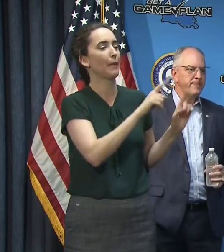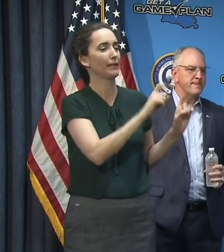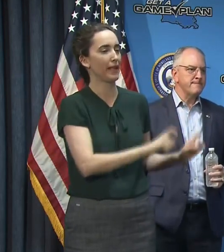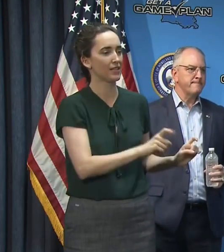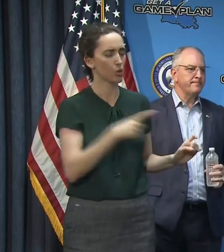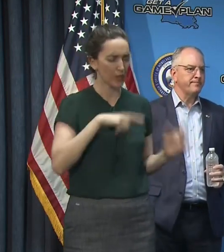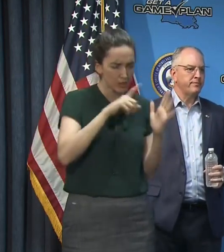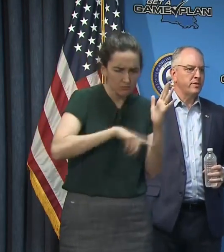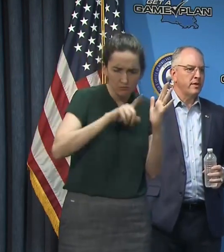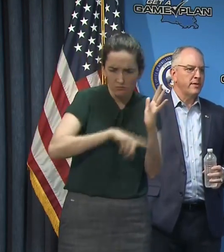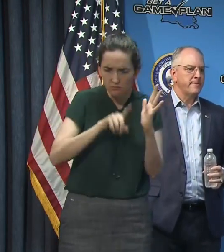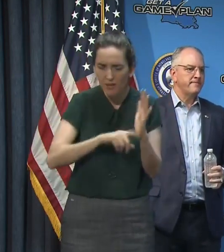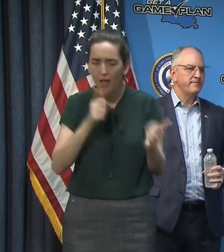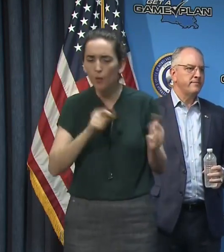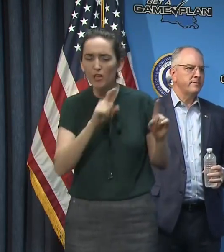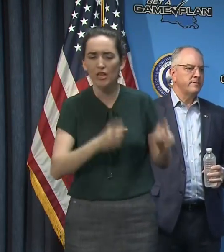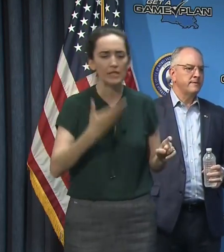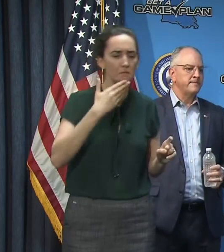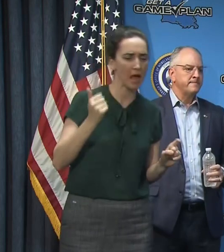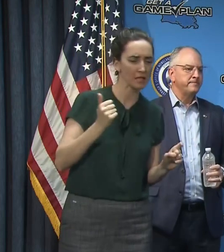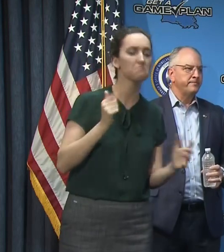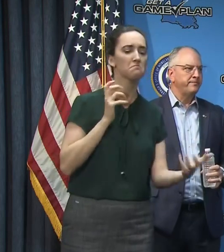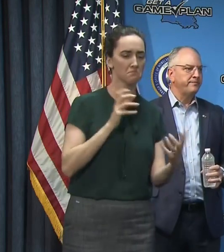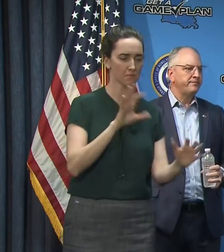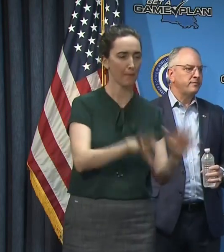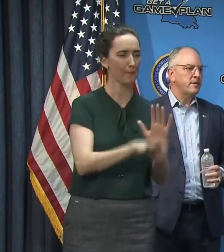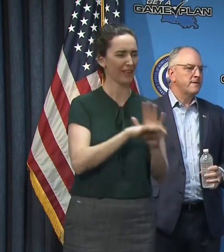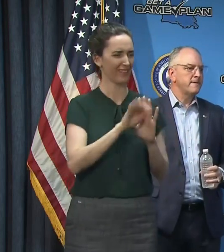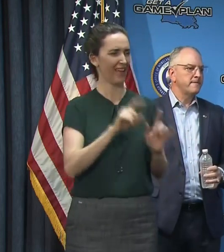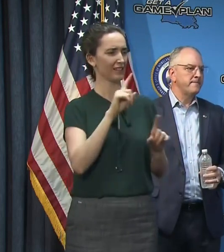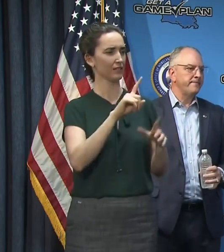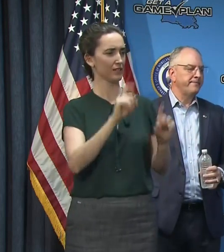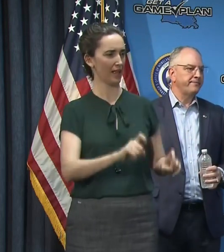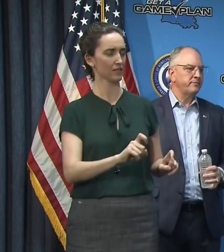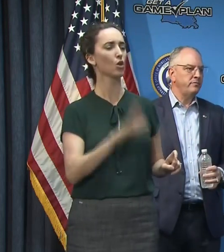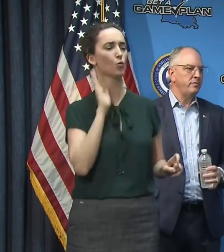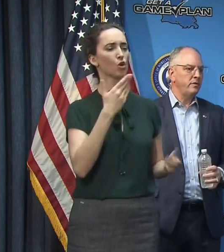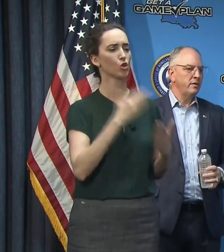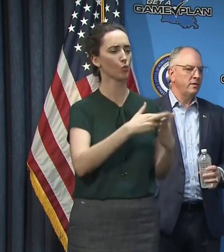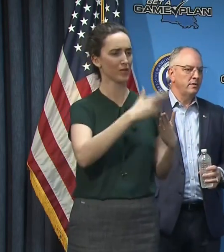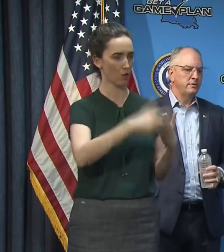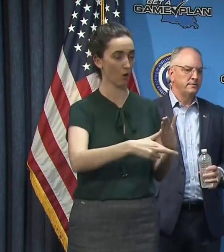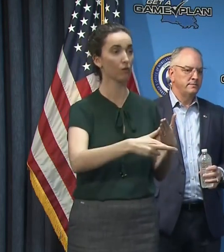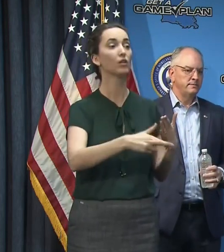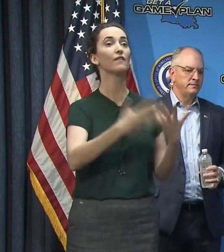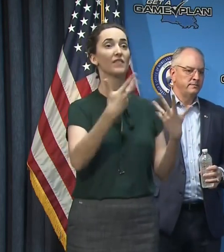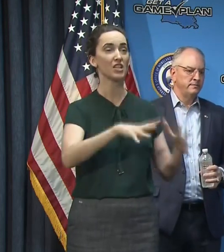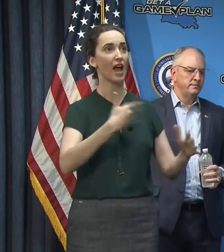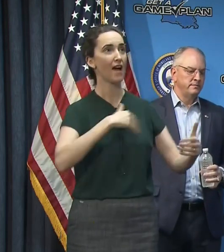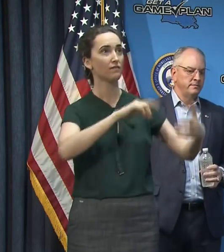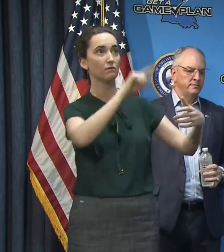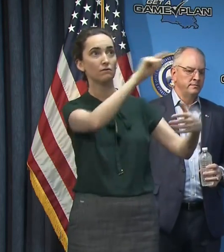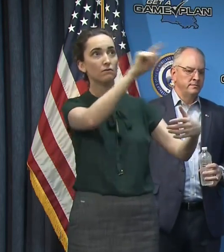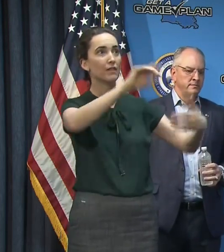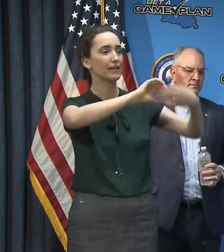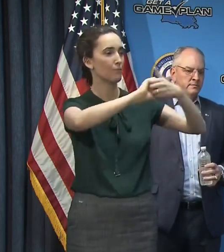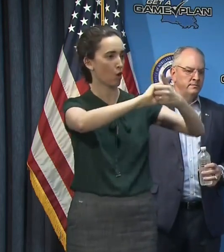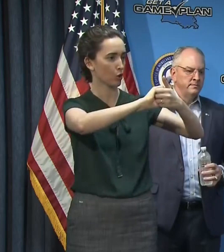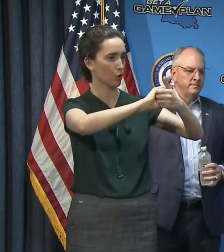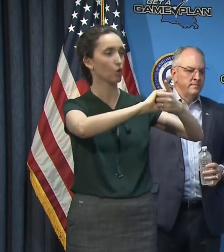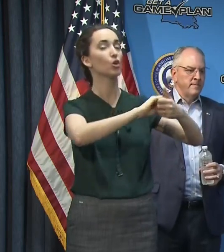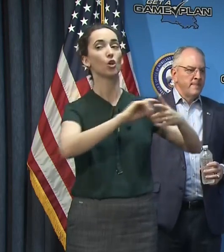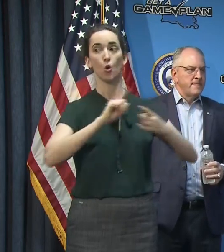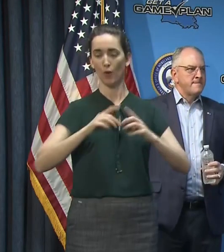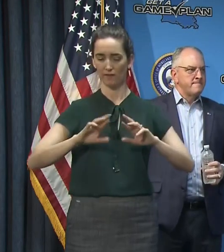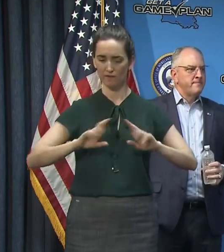going to perform well enough that we feel confident in their results. And we've got partnerships around the state that are going to begin, uh, looking at these various tests. And when we feel like